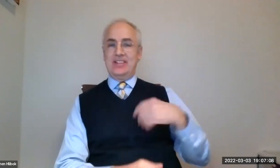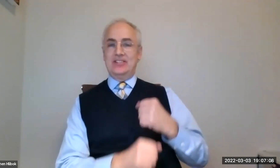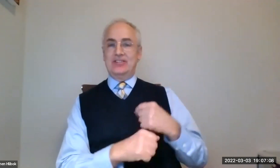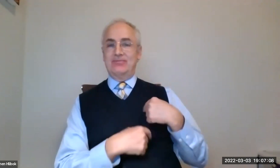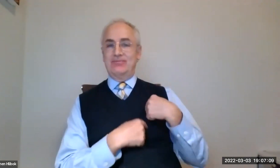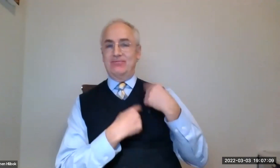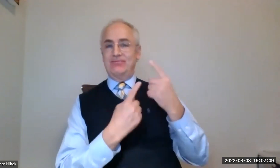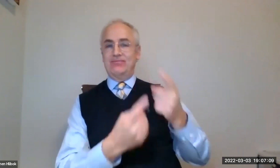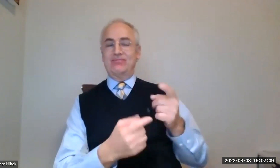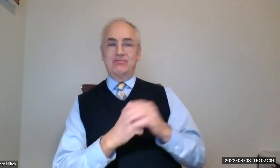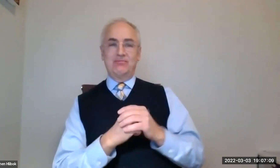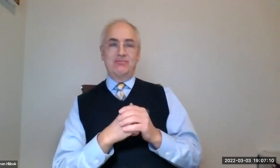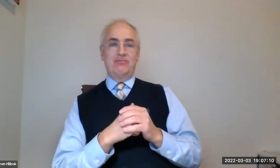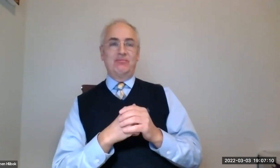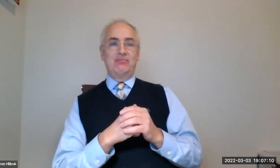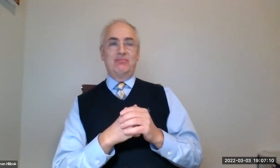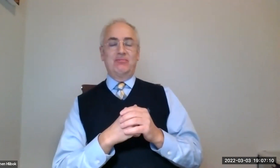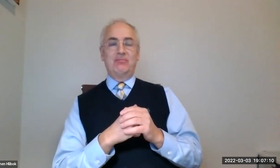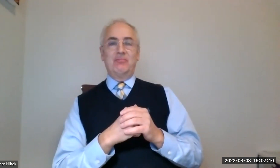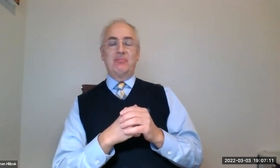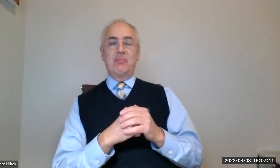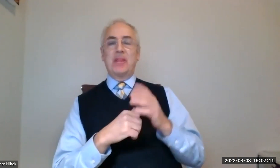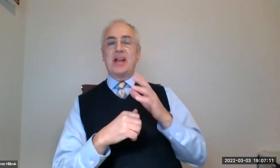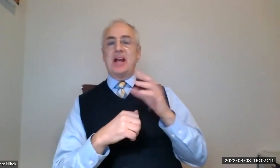field. I've been in this field for 35 years now.